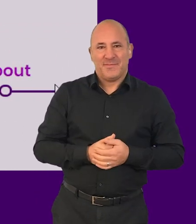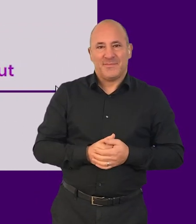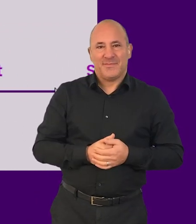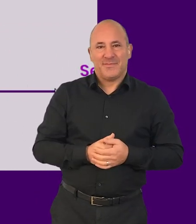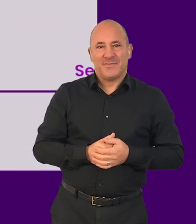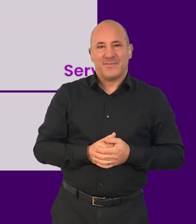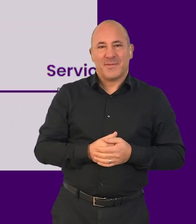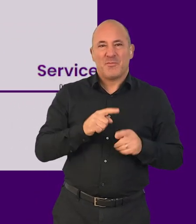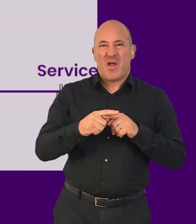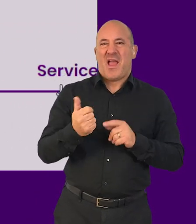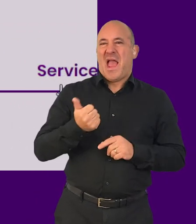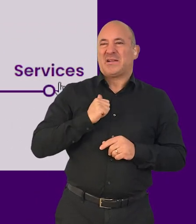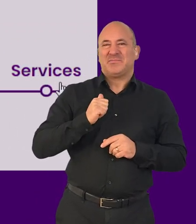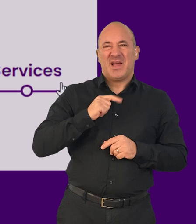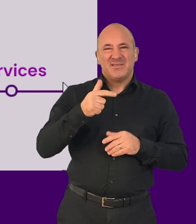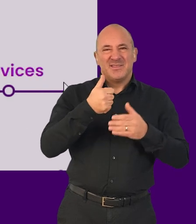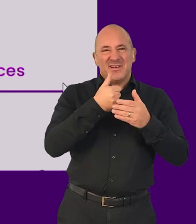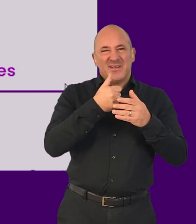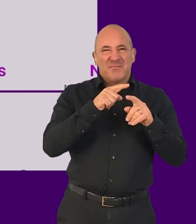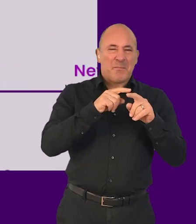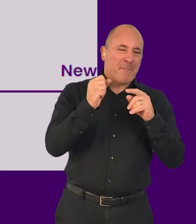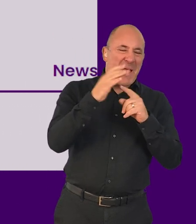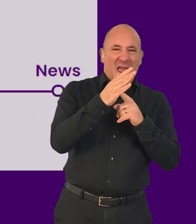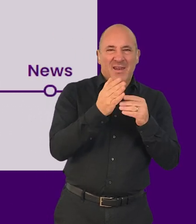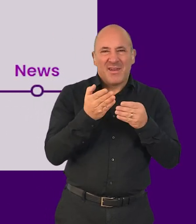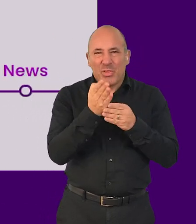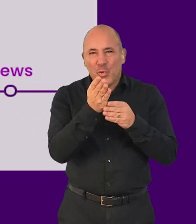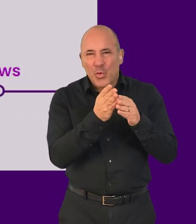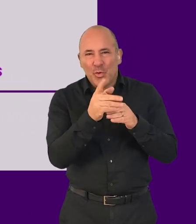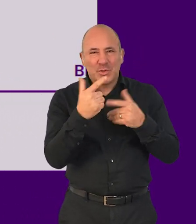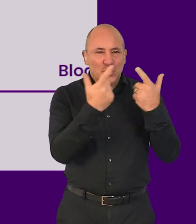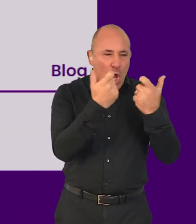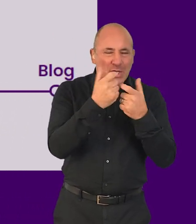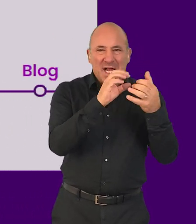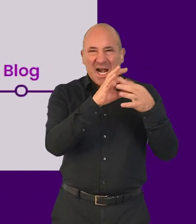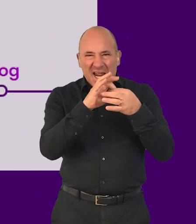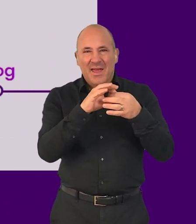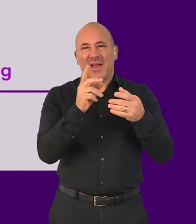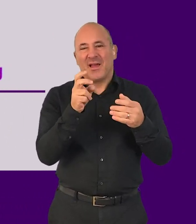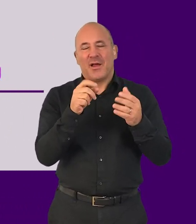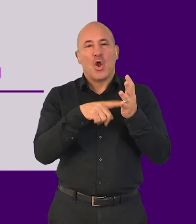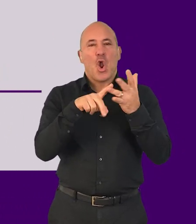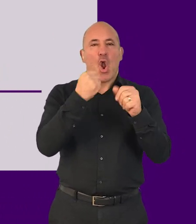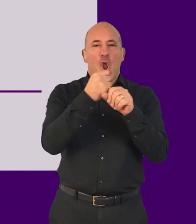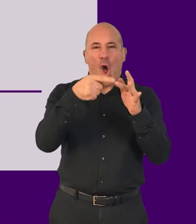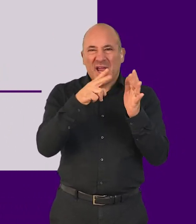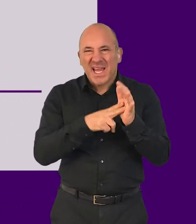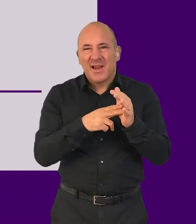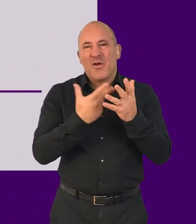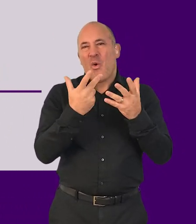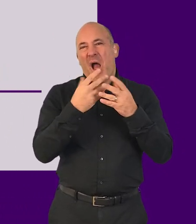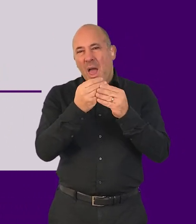expect to find common features such as the main navigation, search and links to login and help by scrolling horizontally.